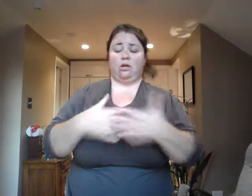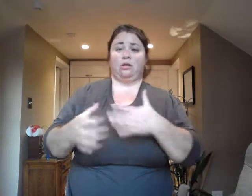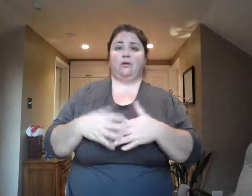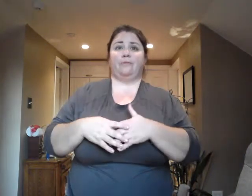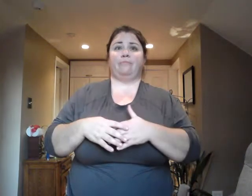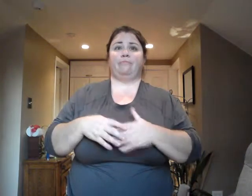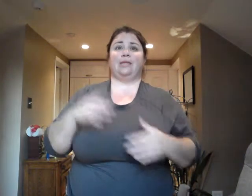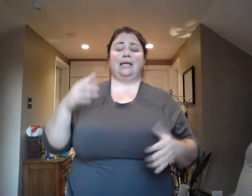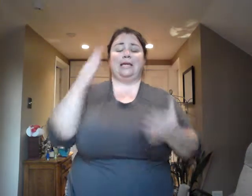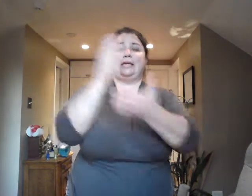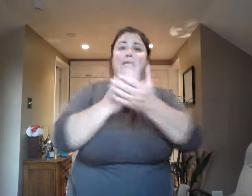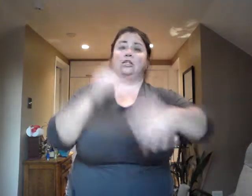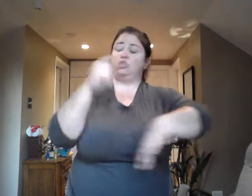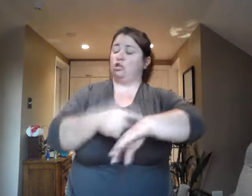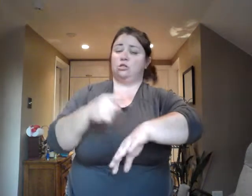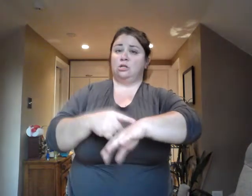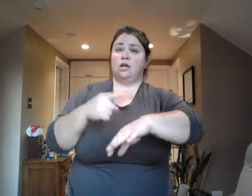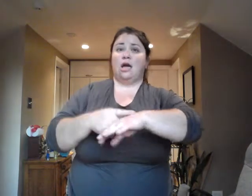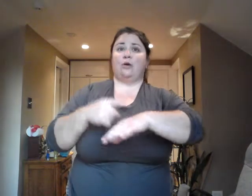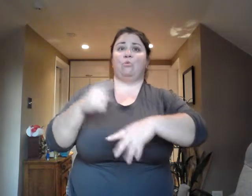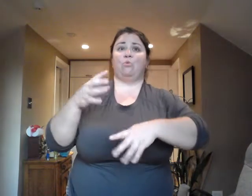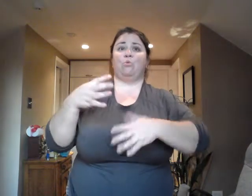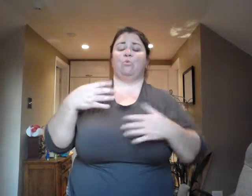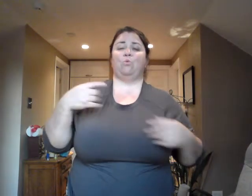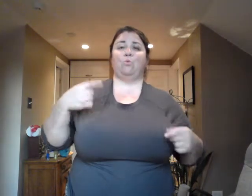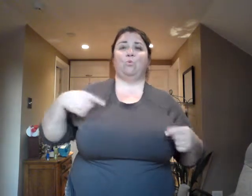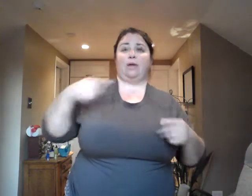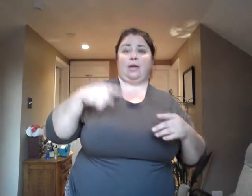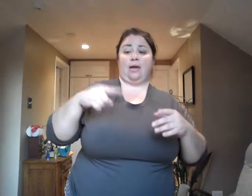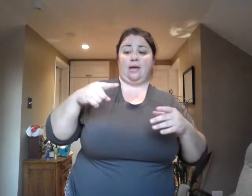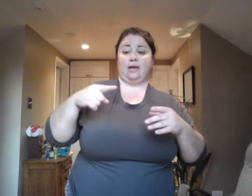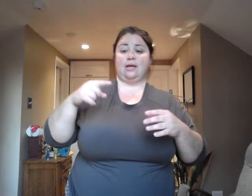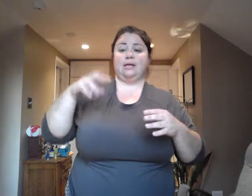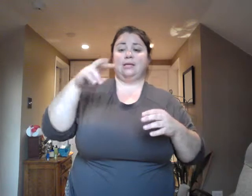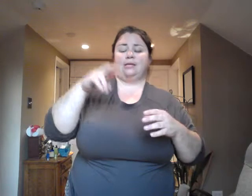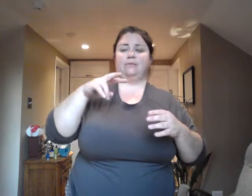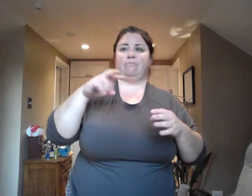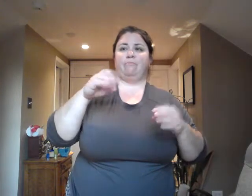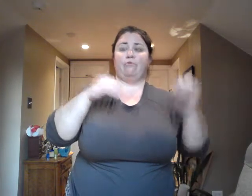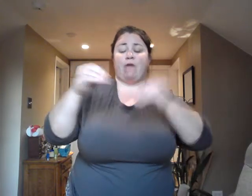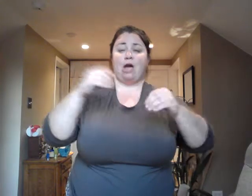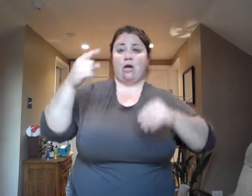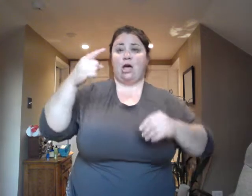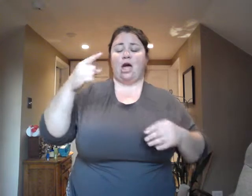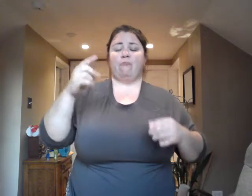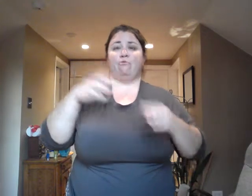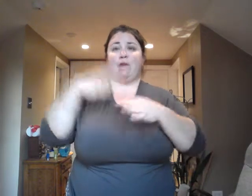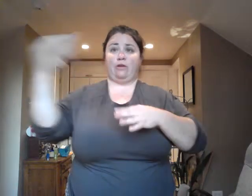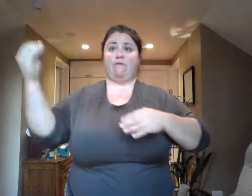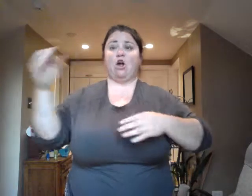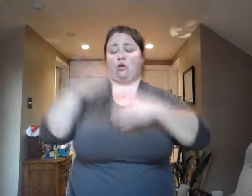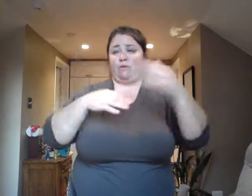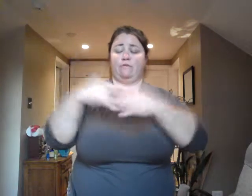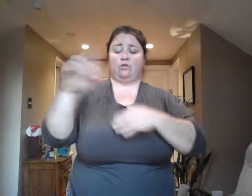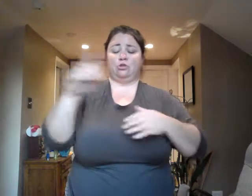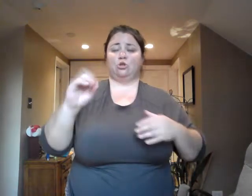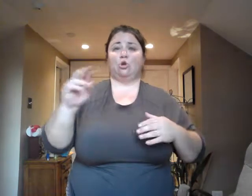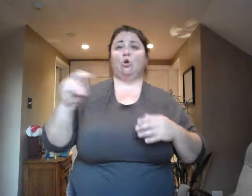the content of our comfort zone, we discover new ways of being. We discover inner strength and abilities. We